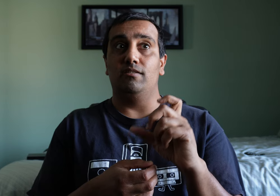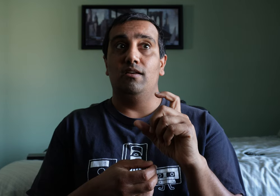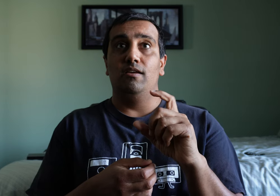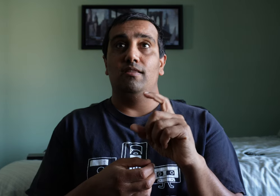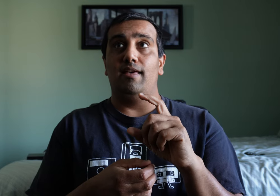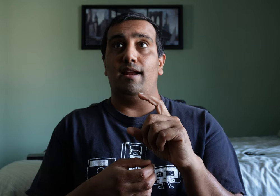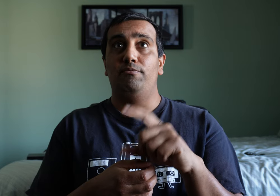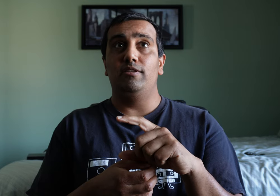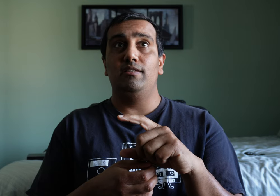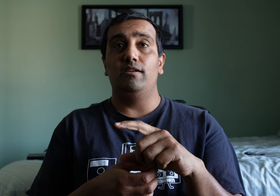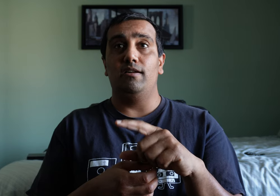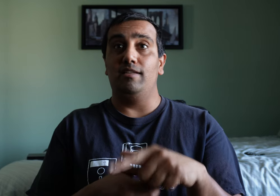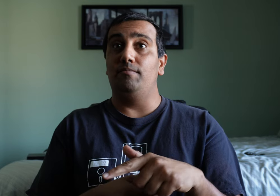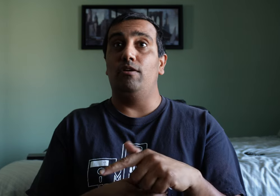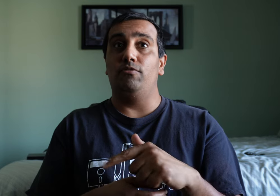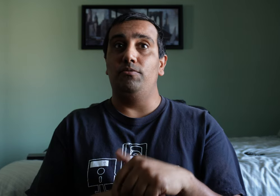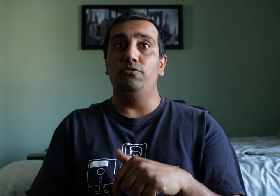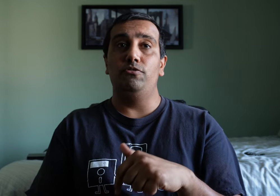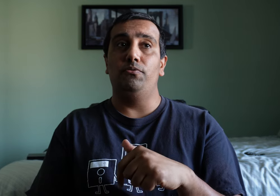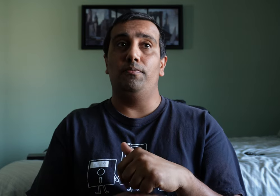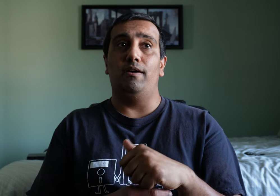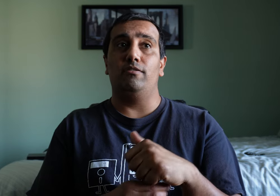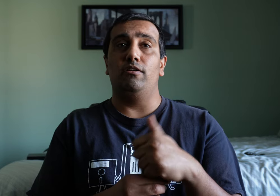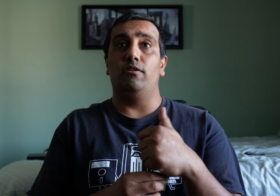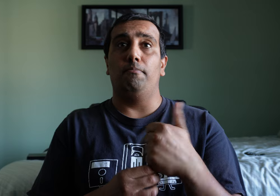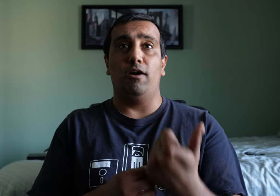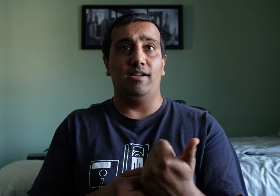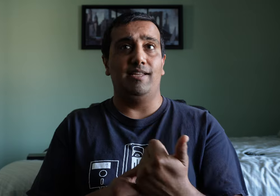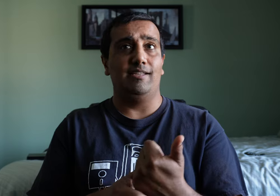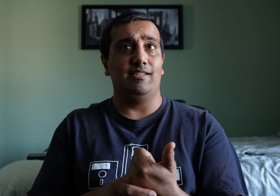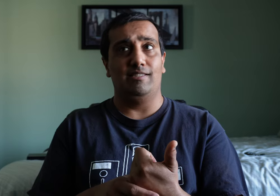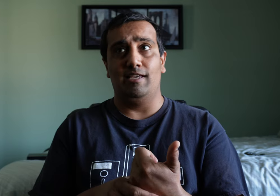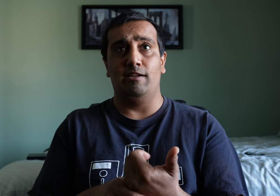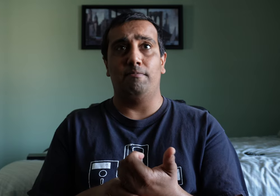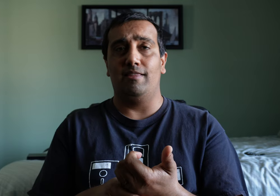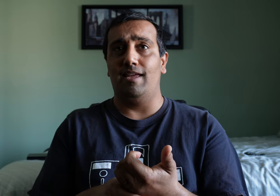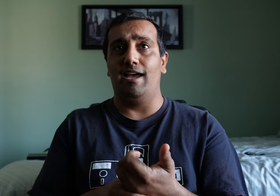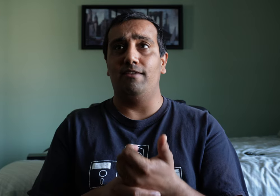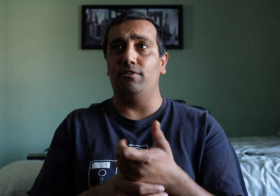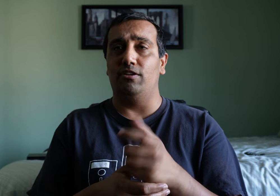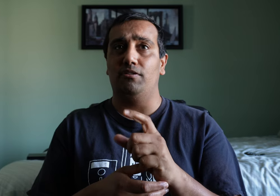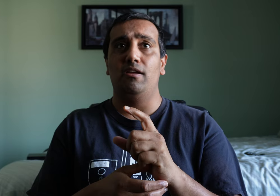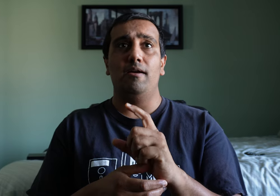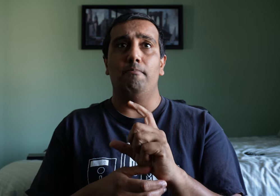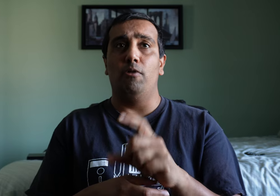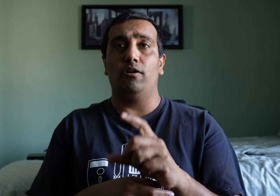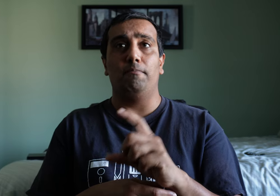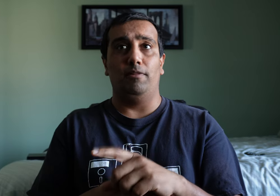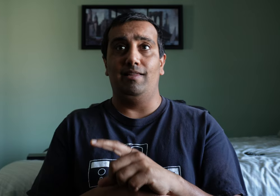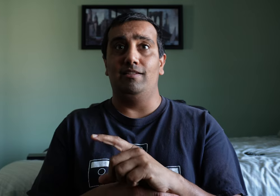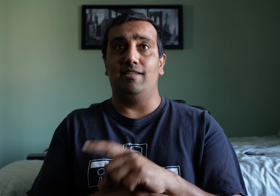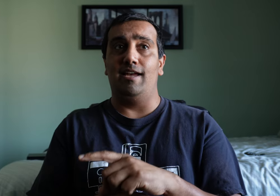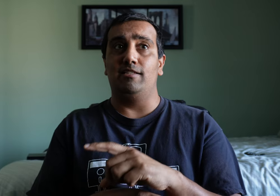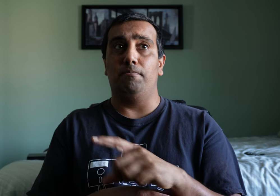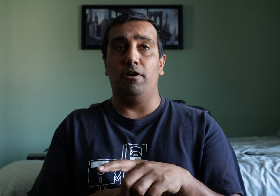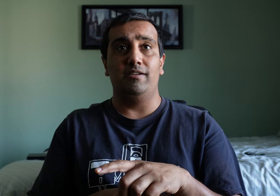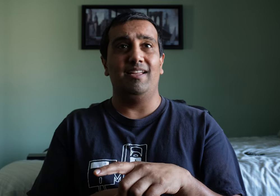that I recently got an email from YouTube about their podcasting setup that they have. You can mark a playlist as a podcast,